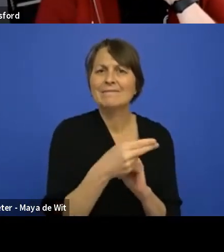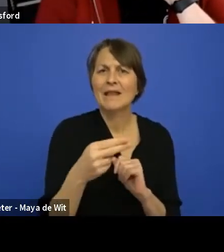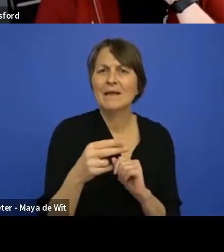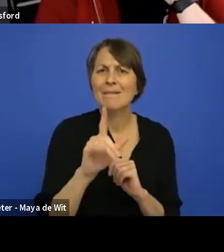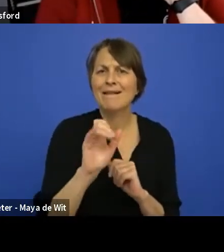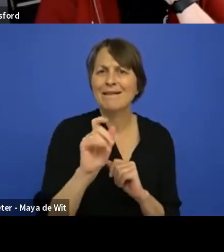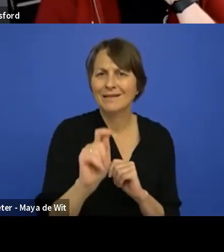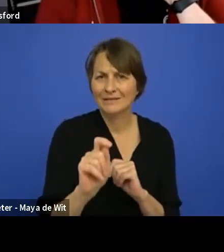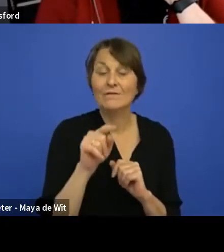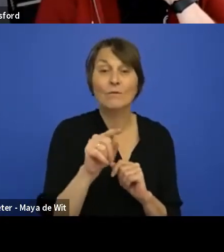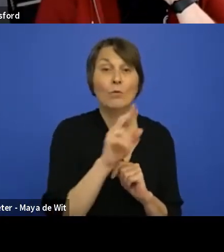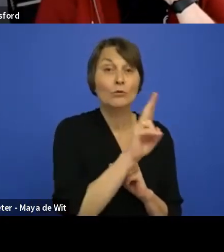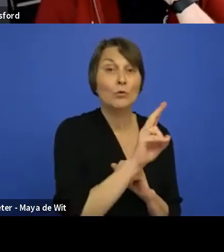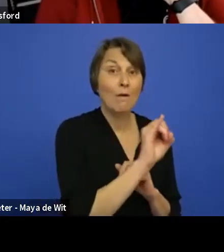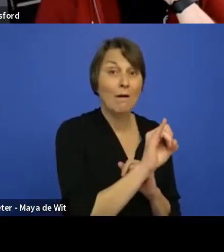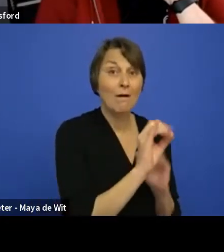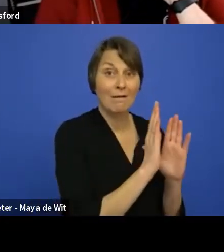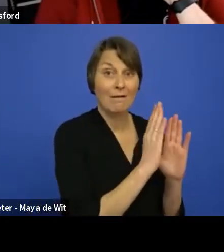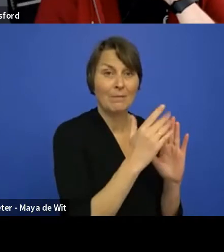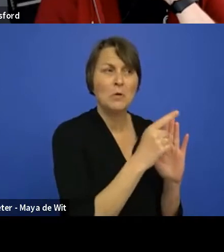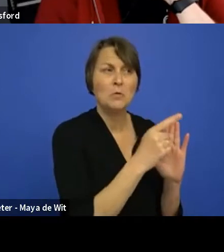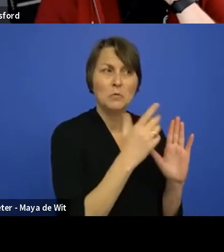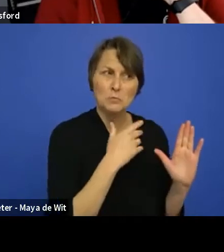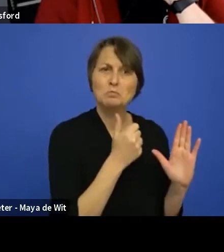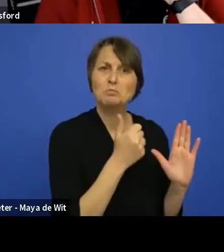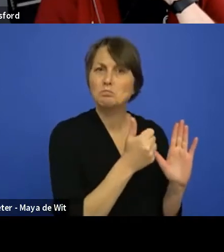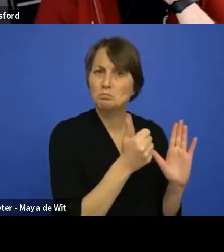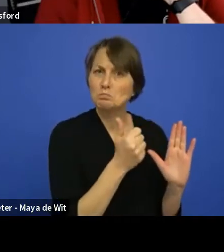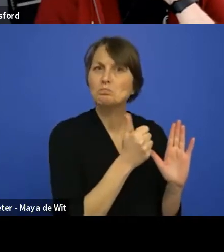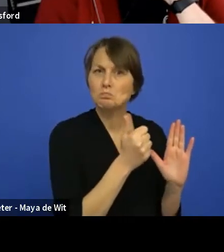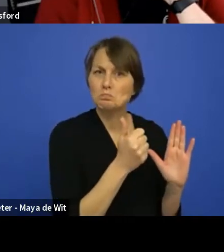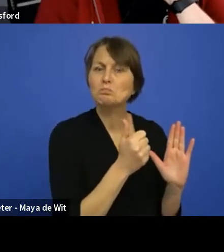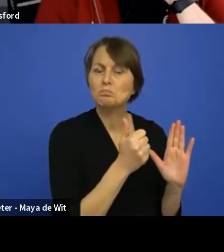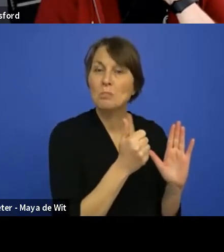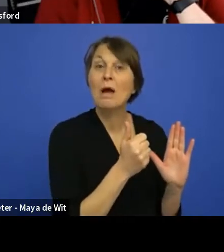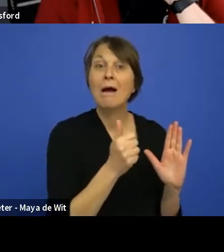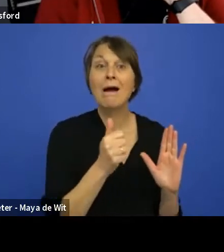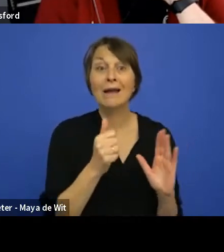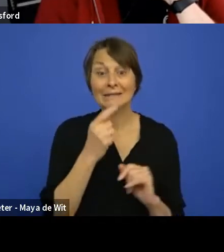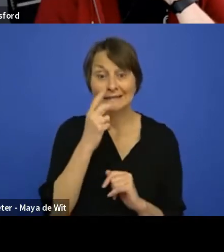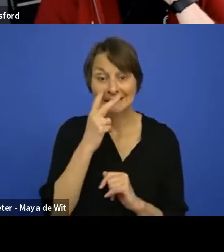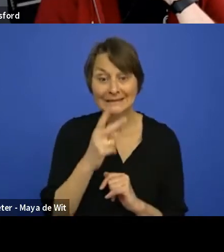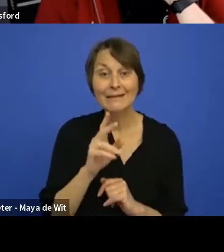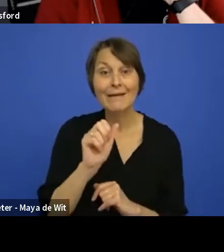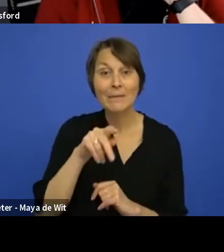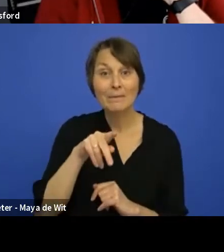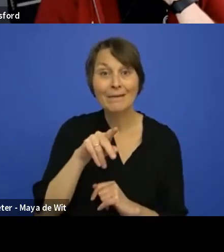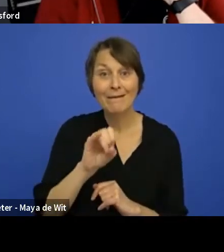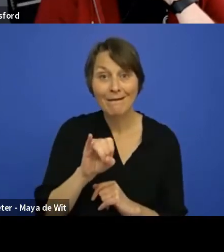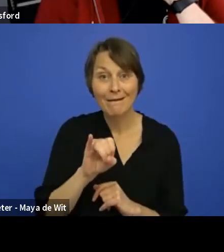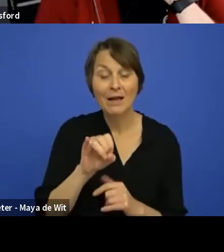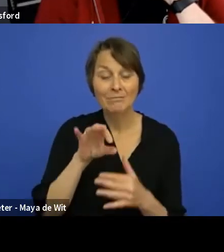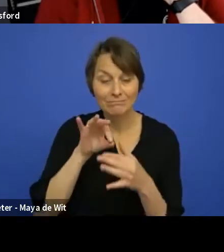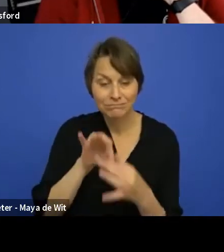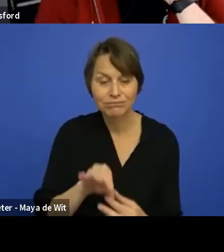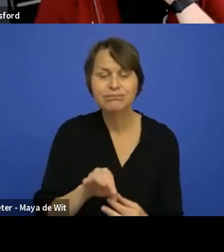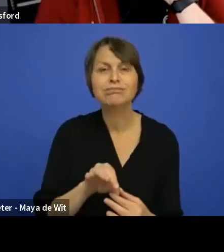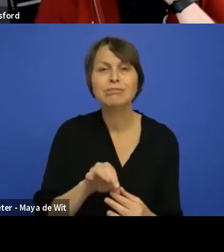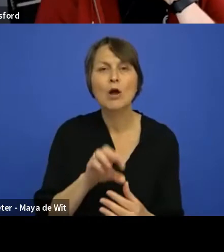we kind of like how that feels. And, uh, if the API turns out to be web components for, for like property editors and dashboards and stuff, if